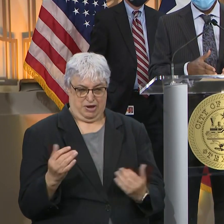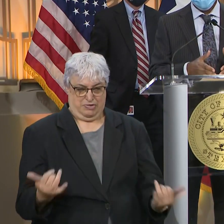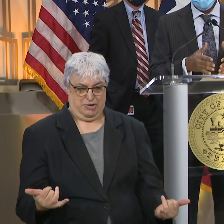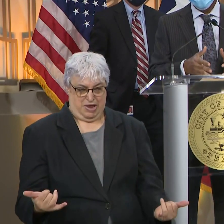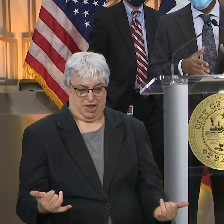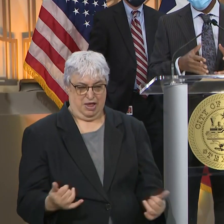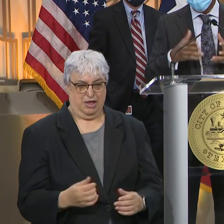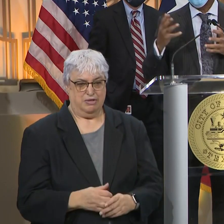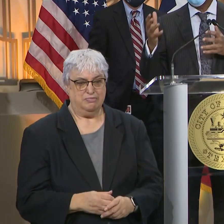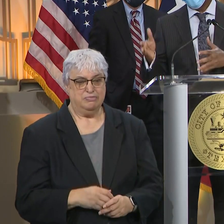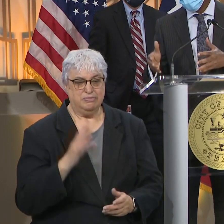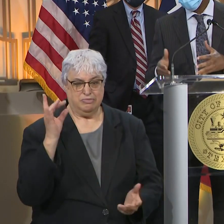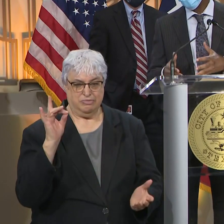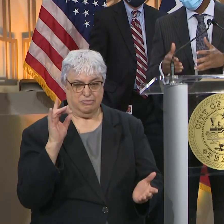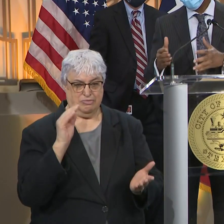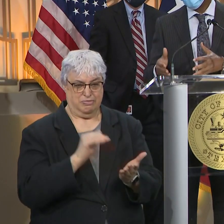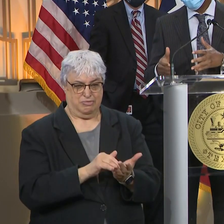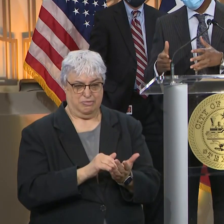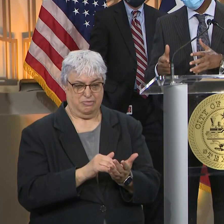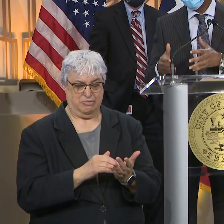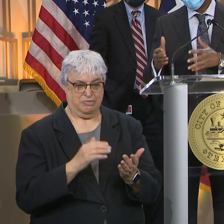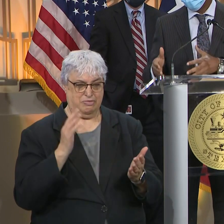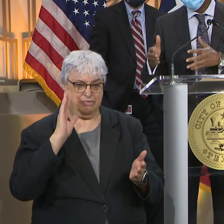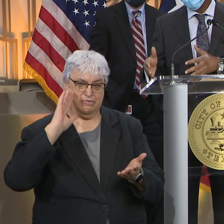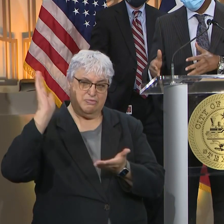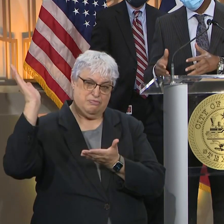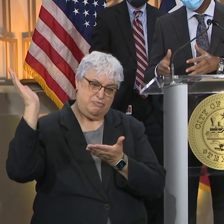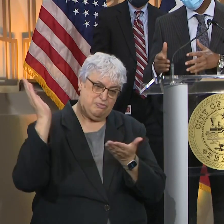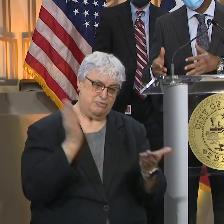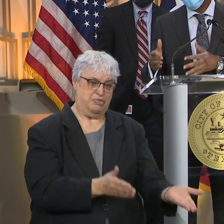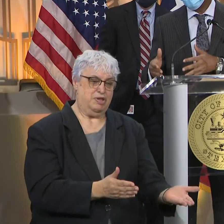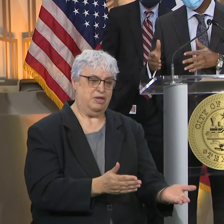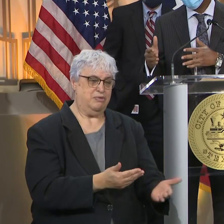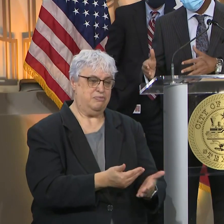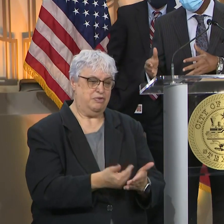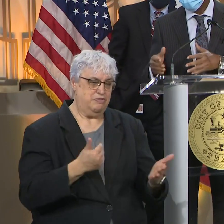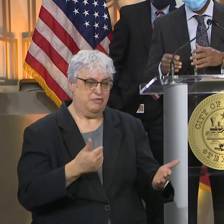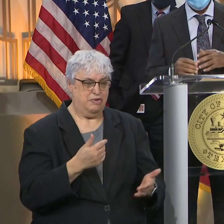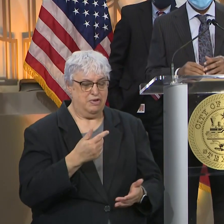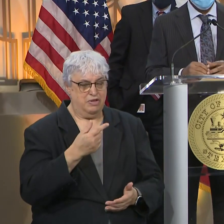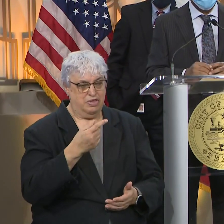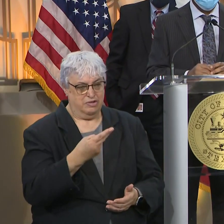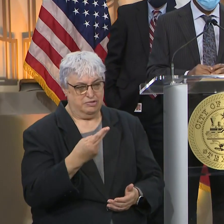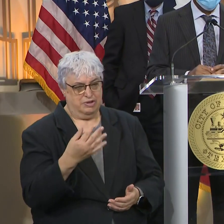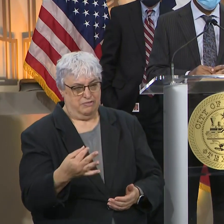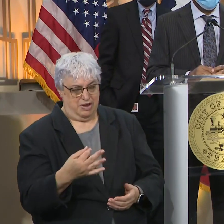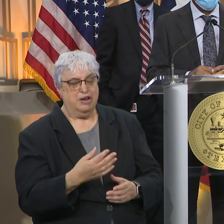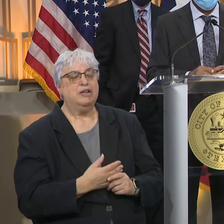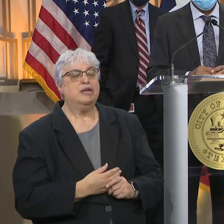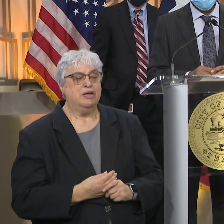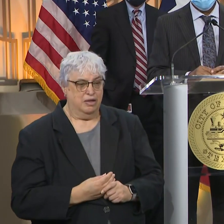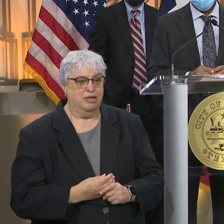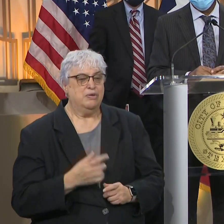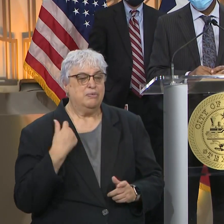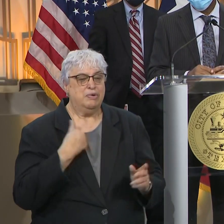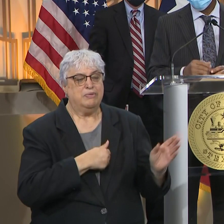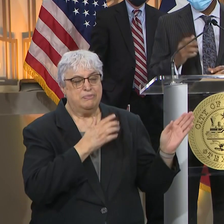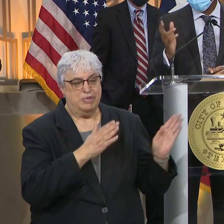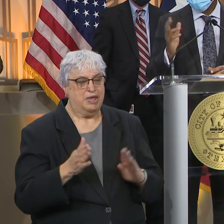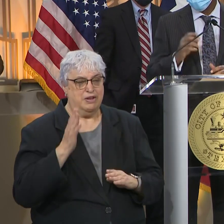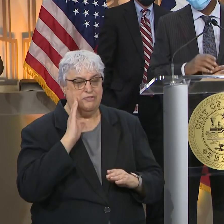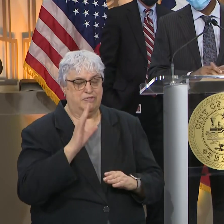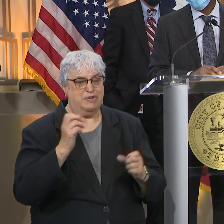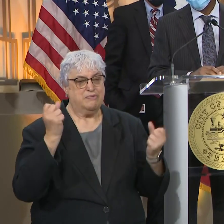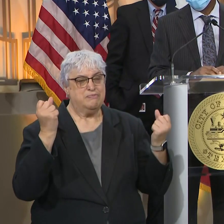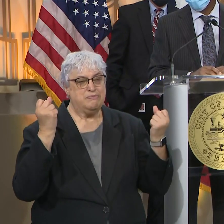that another 8,000 were going to be coming in before the end of the week, then we could properly plan for